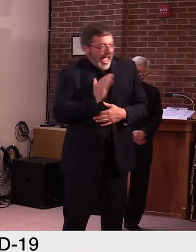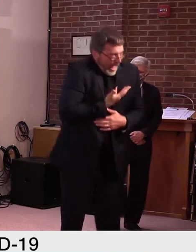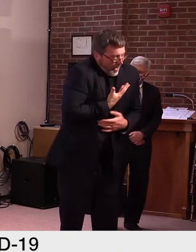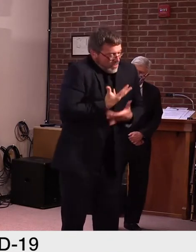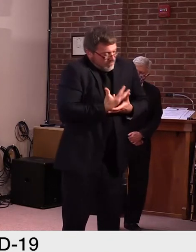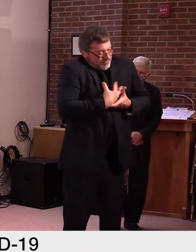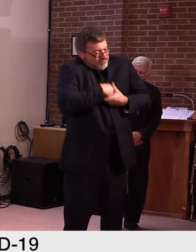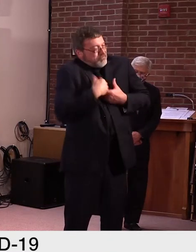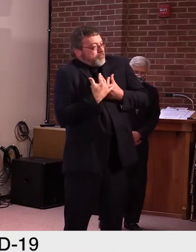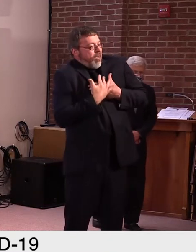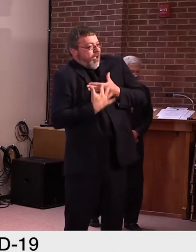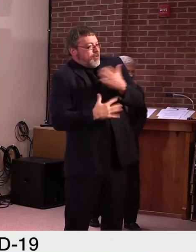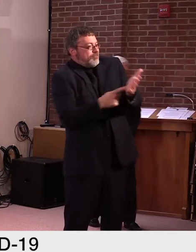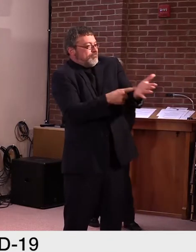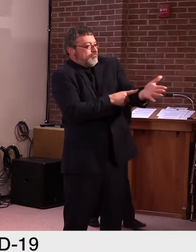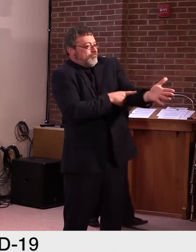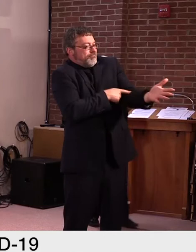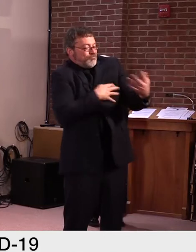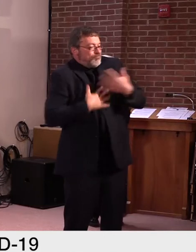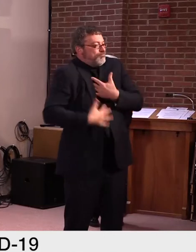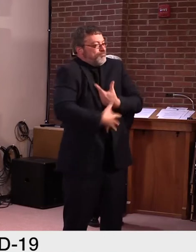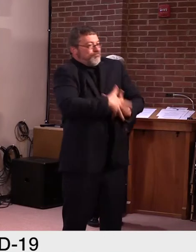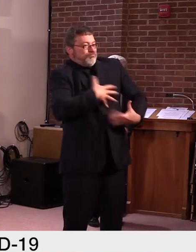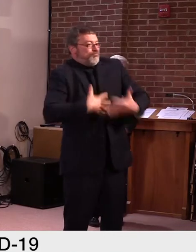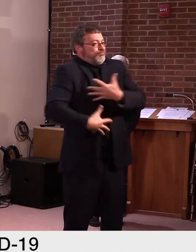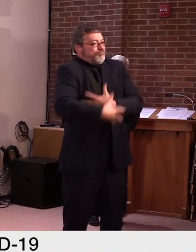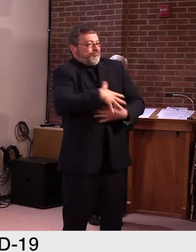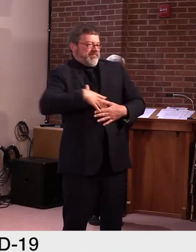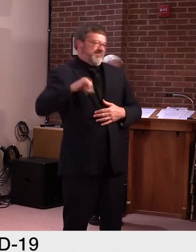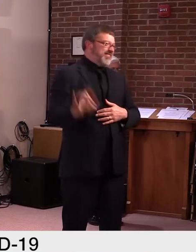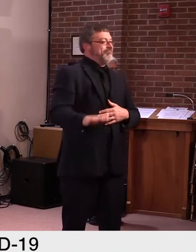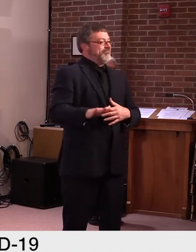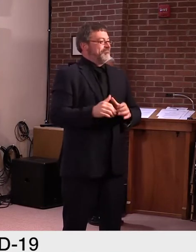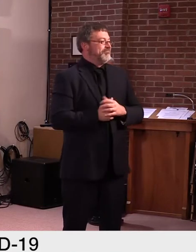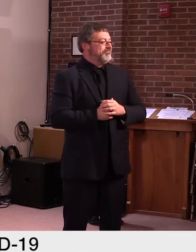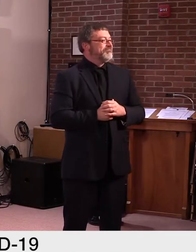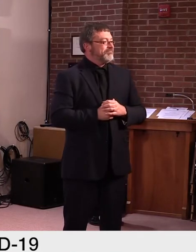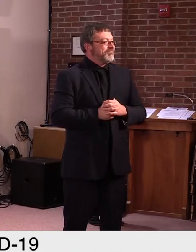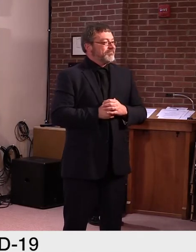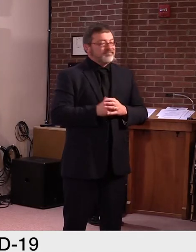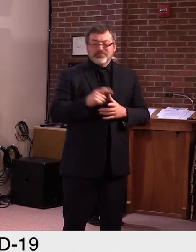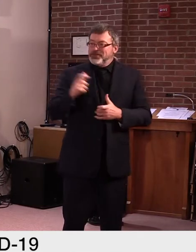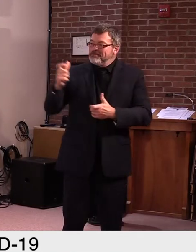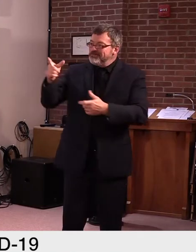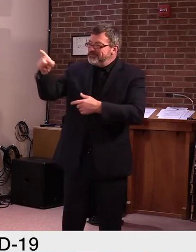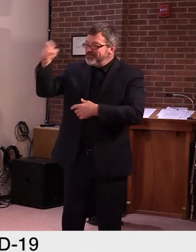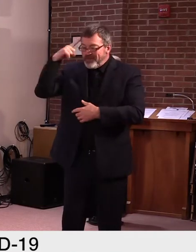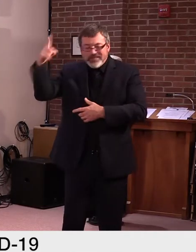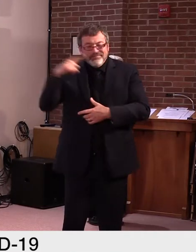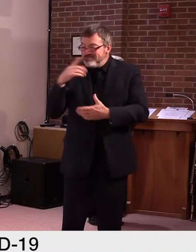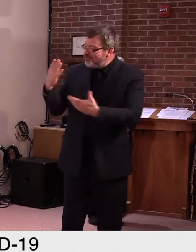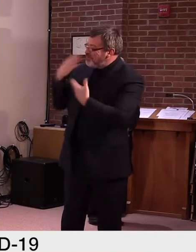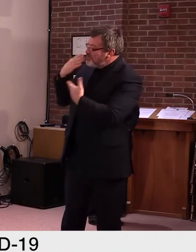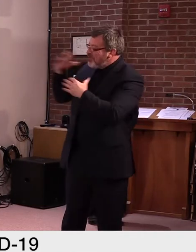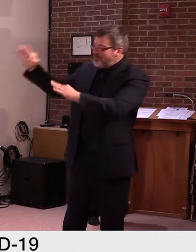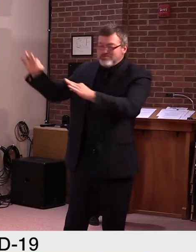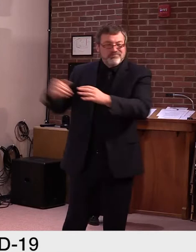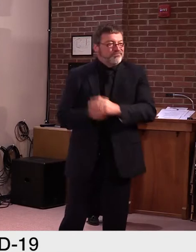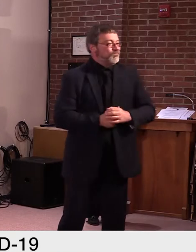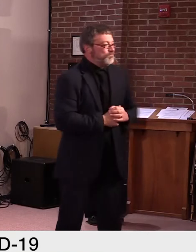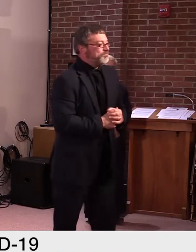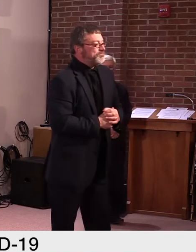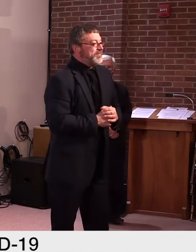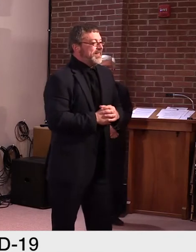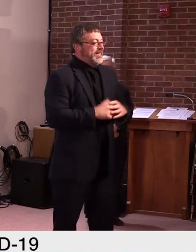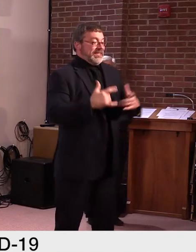Governor. Well, thank you very much, Secretary Tevits. That'll put everyone at ease, I'm sure, uh, after last week. Uh, so